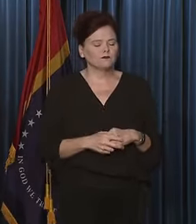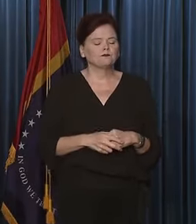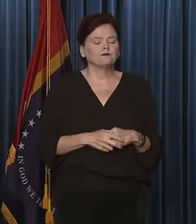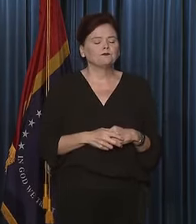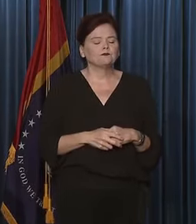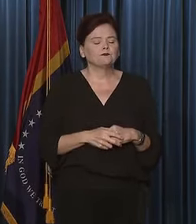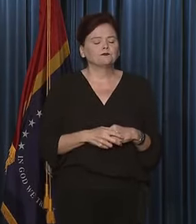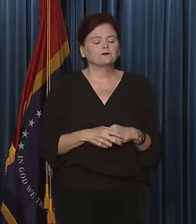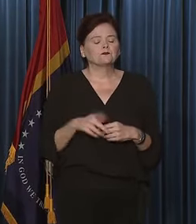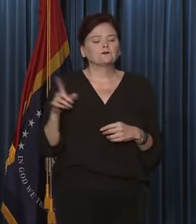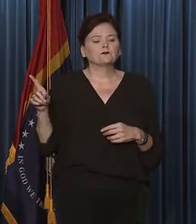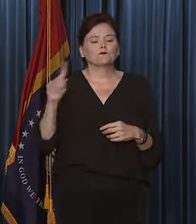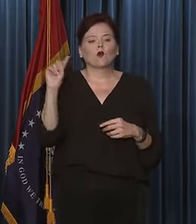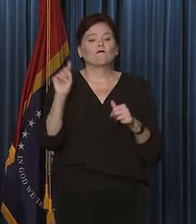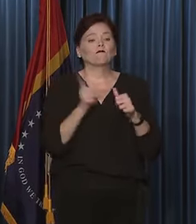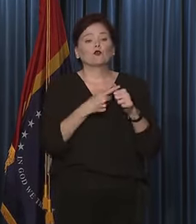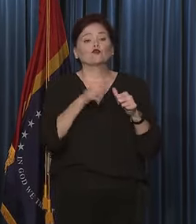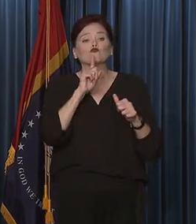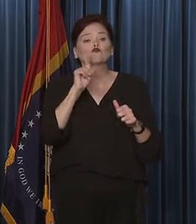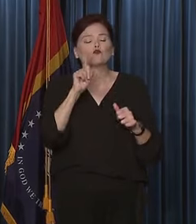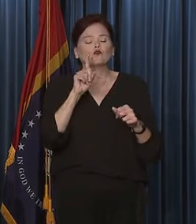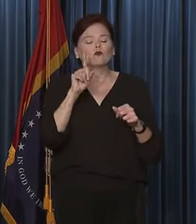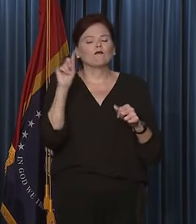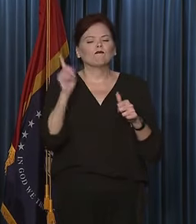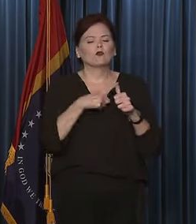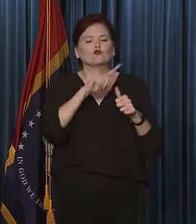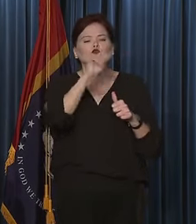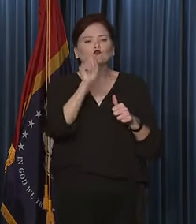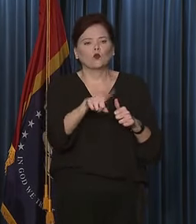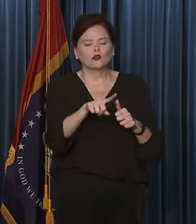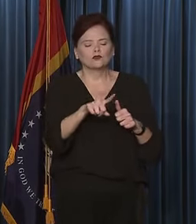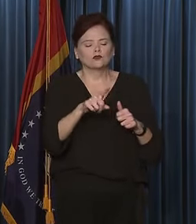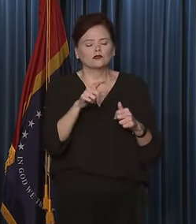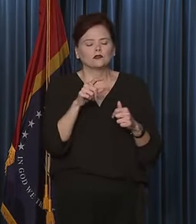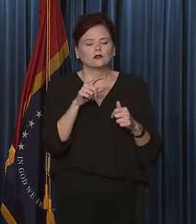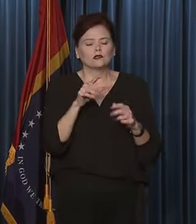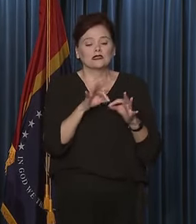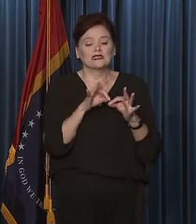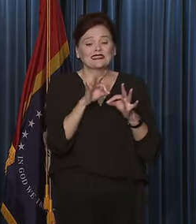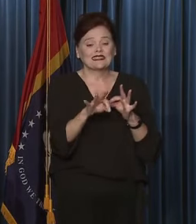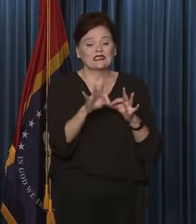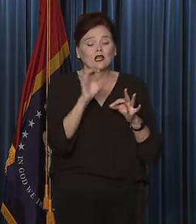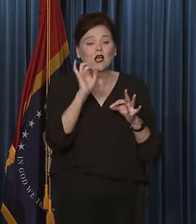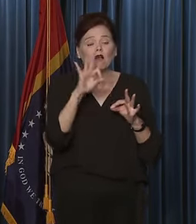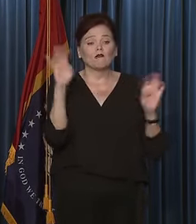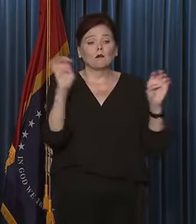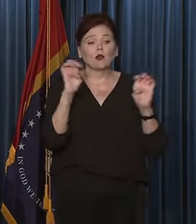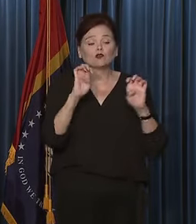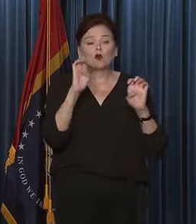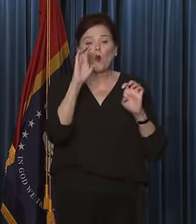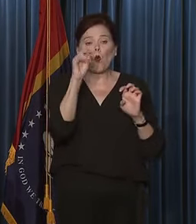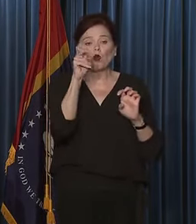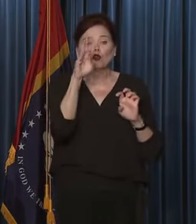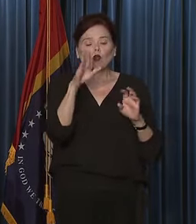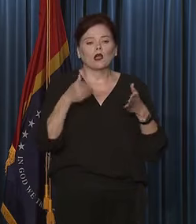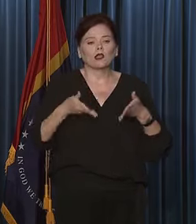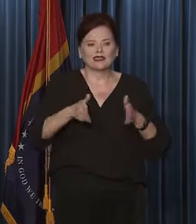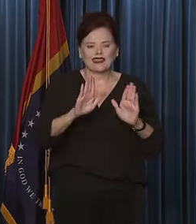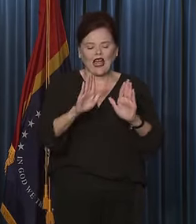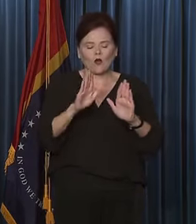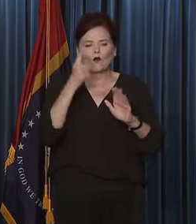And to your first question, actually, the extension of the emergency order allowed